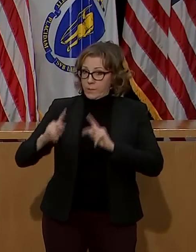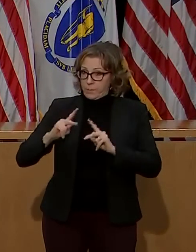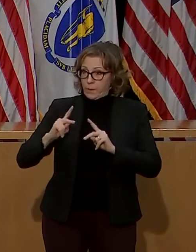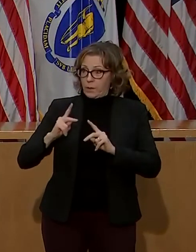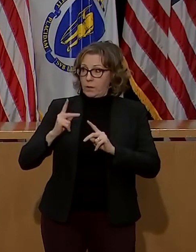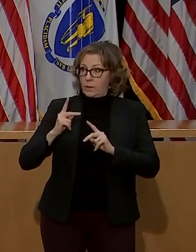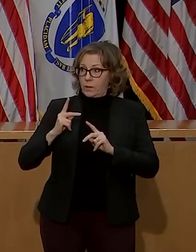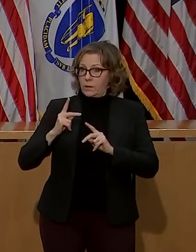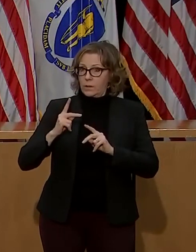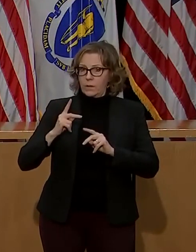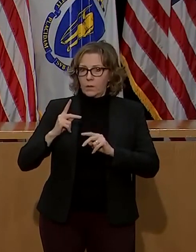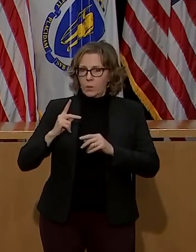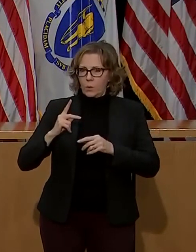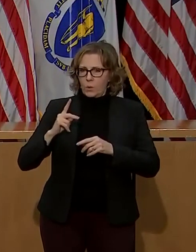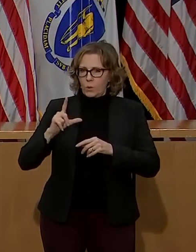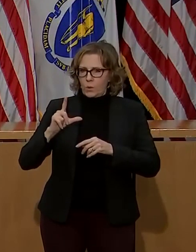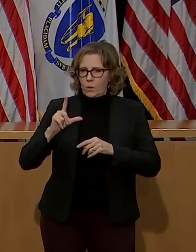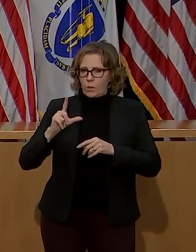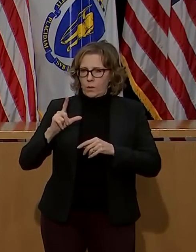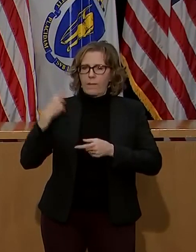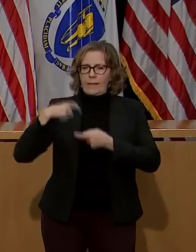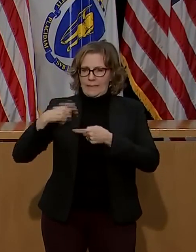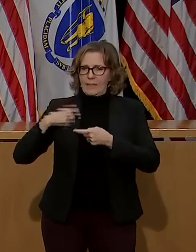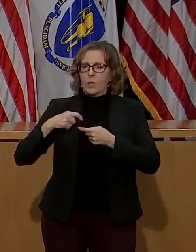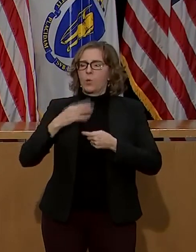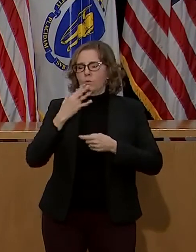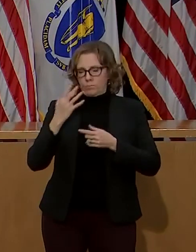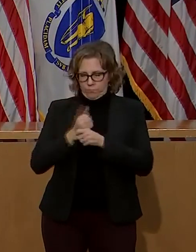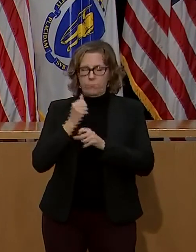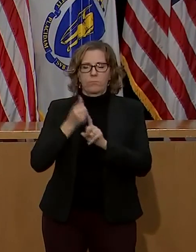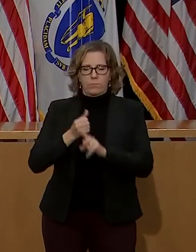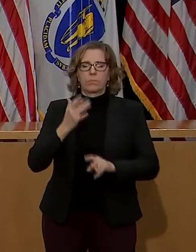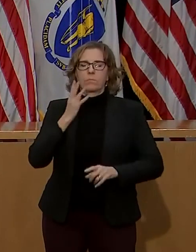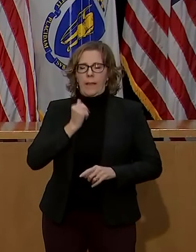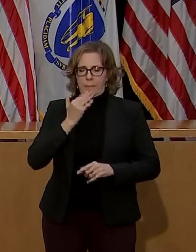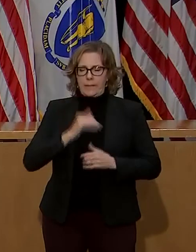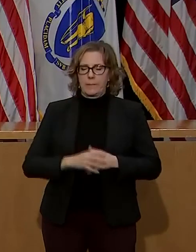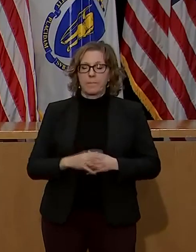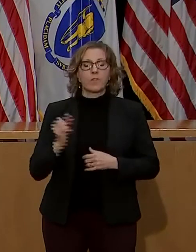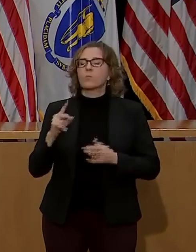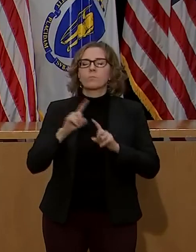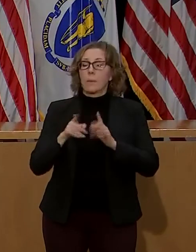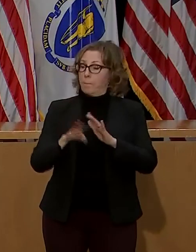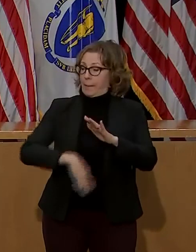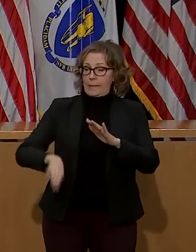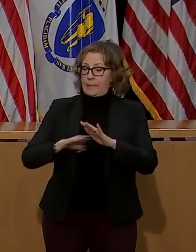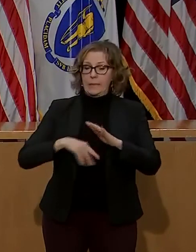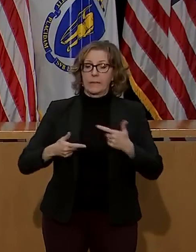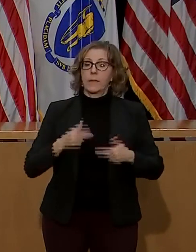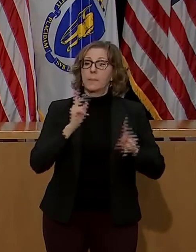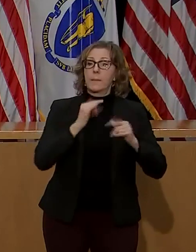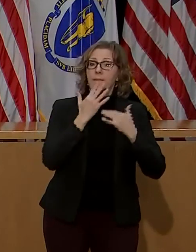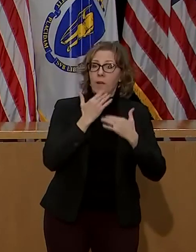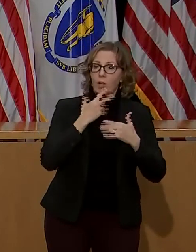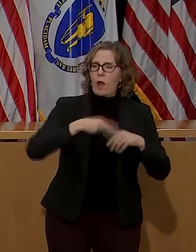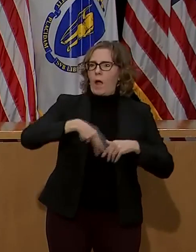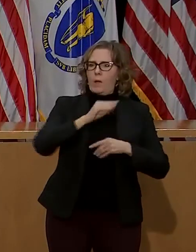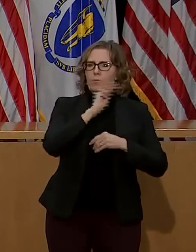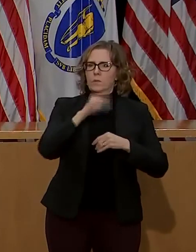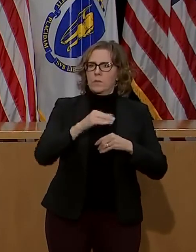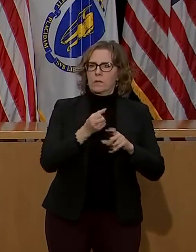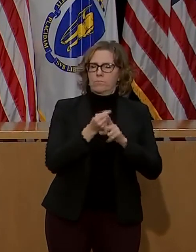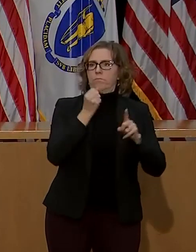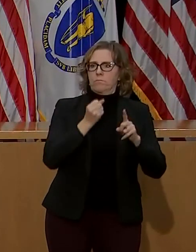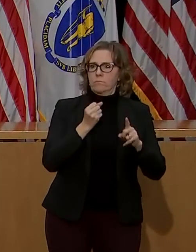Whites have the lowest rate for developing diabetes across all groups. This pandemic has heightened our consciousness about the